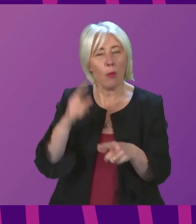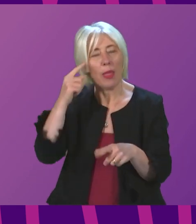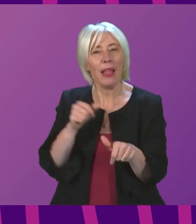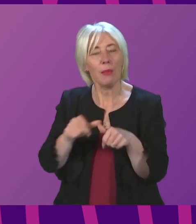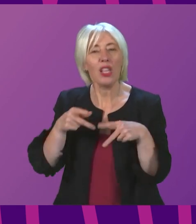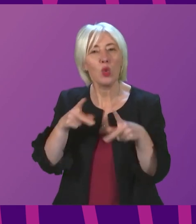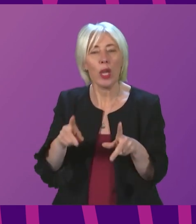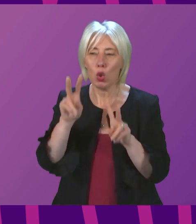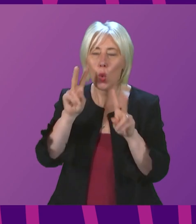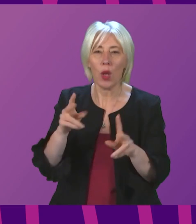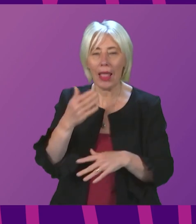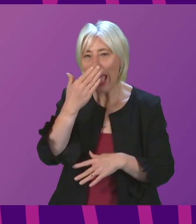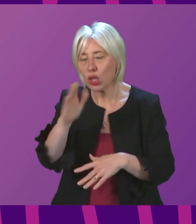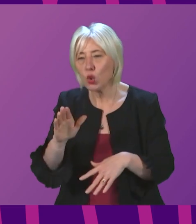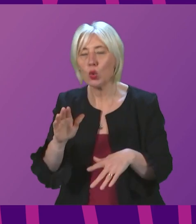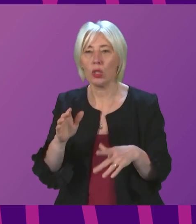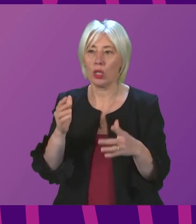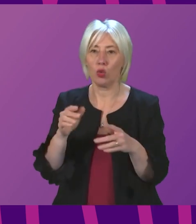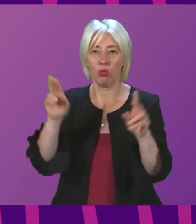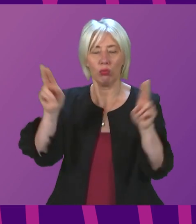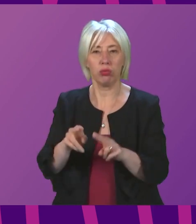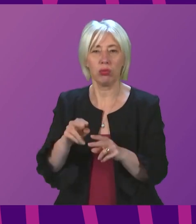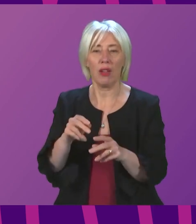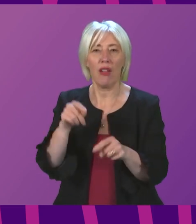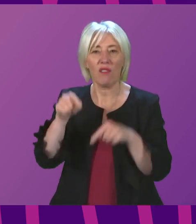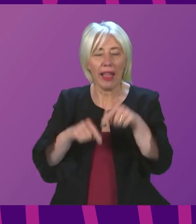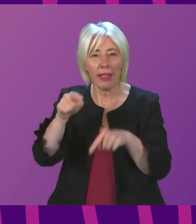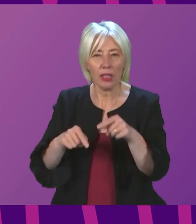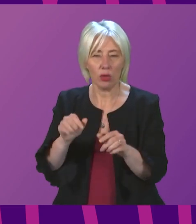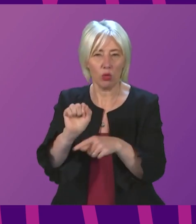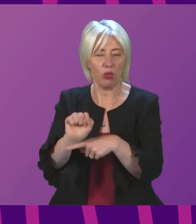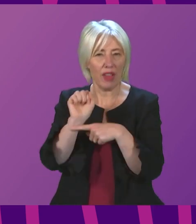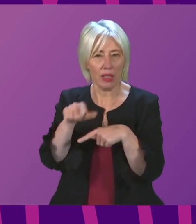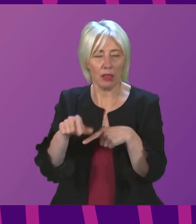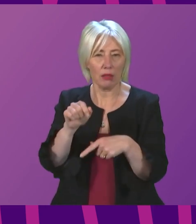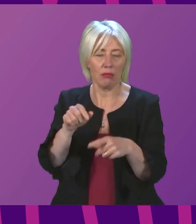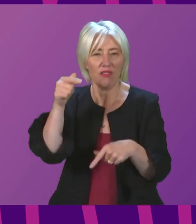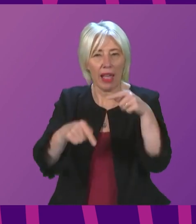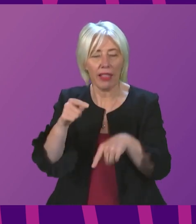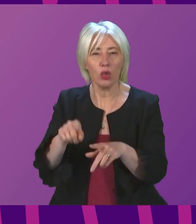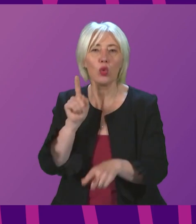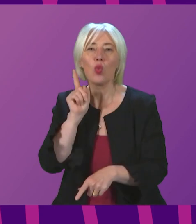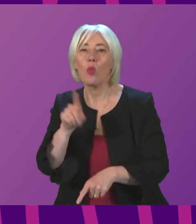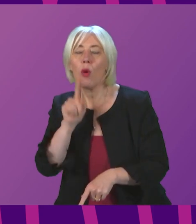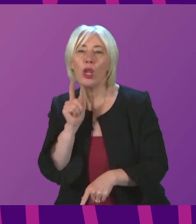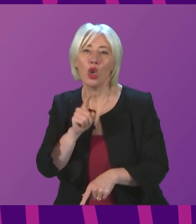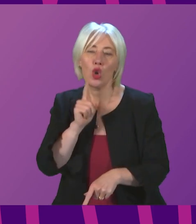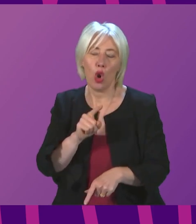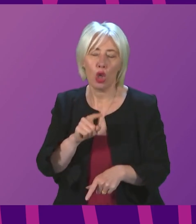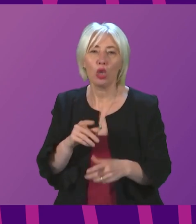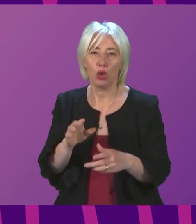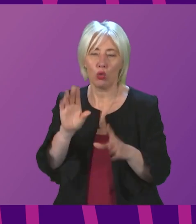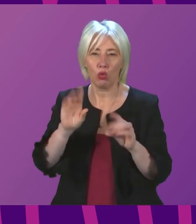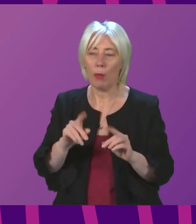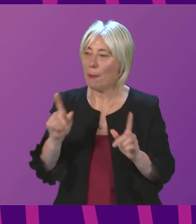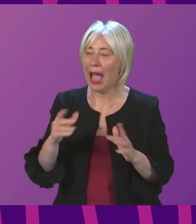attitudes that underpin violence against women and girls and ultimately prevent it from taking place. But of course, we will continue to listen to views from across the chamber to make